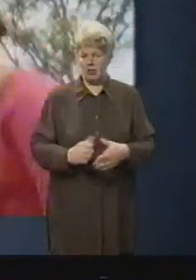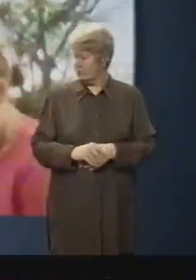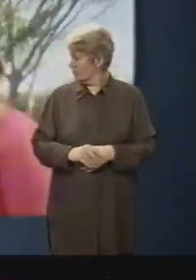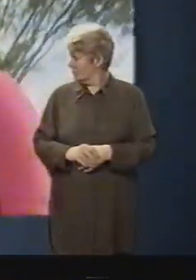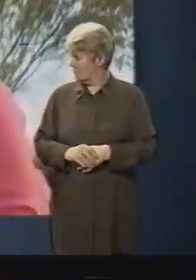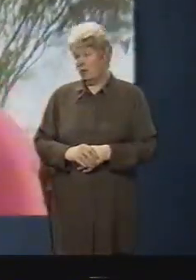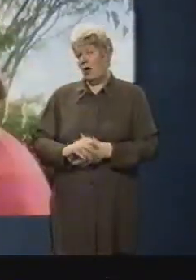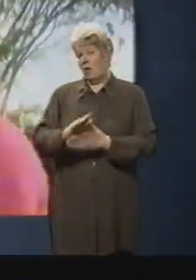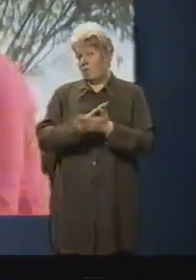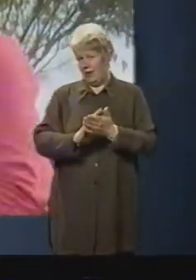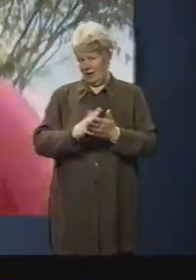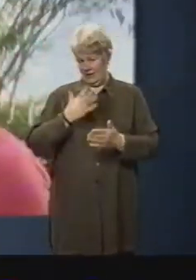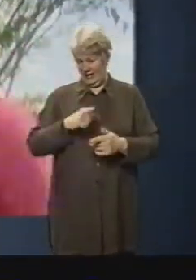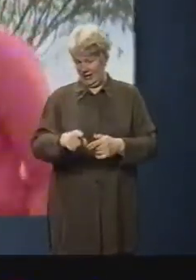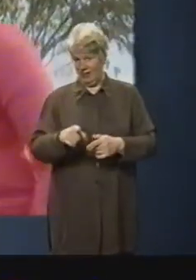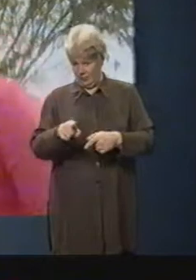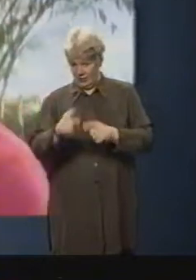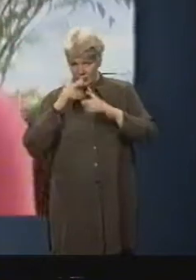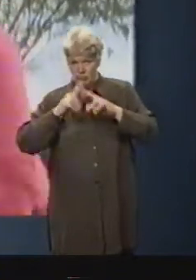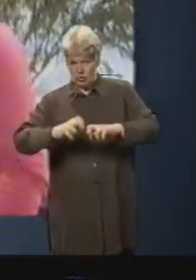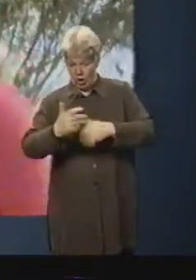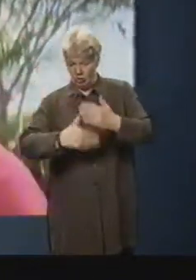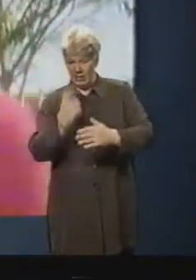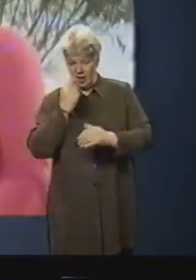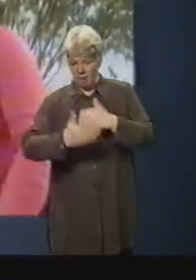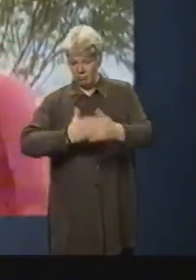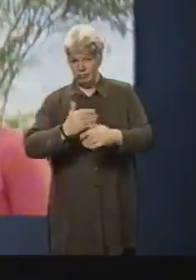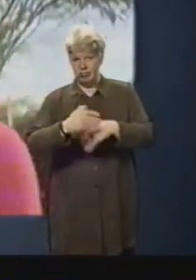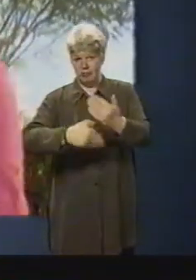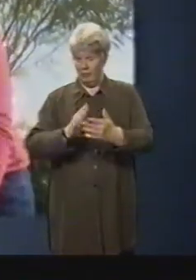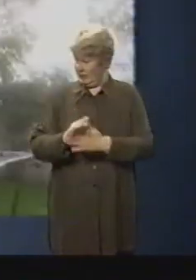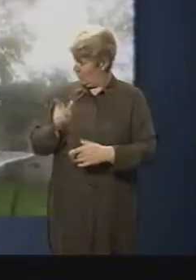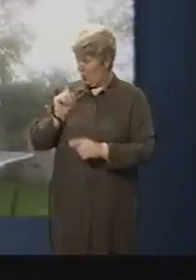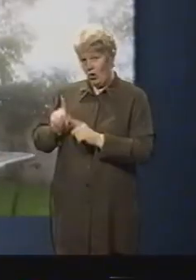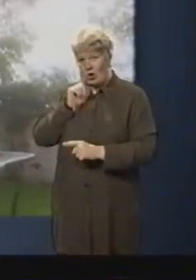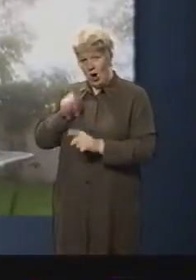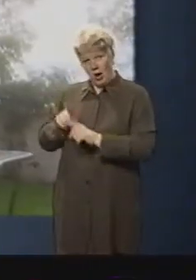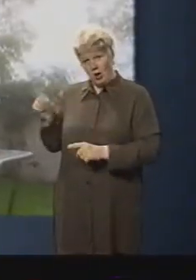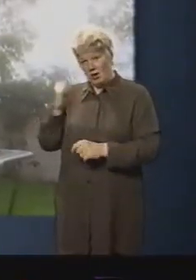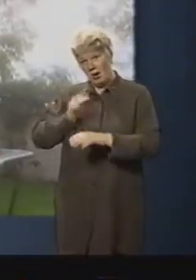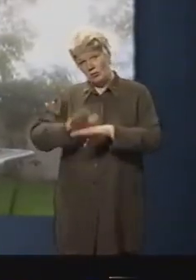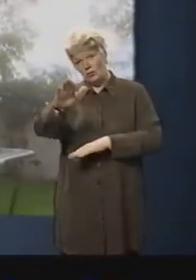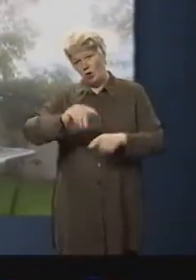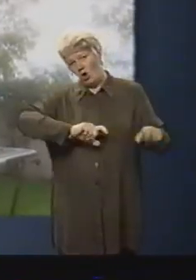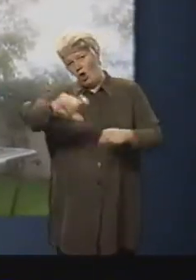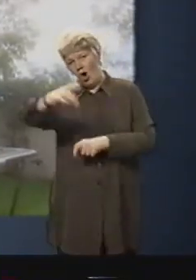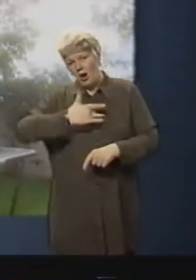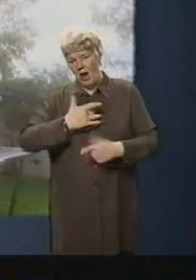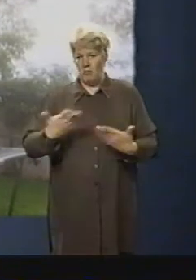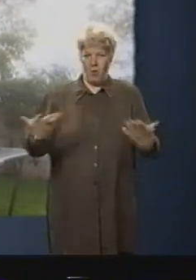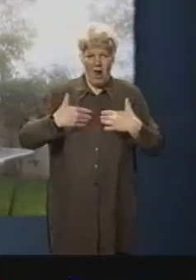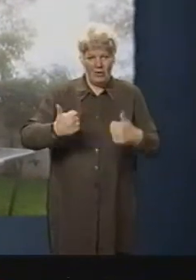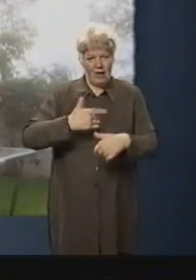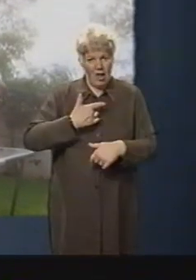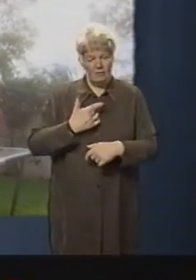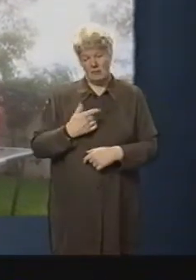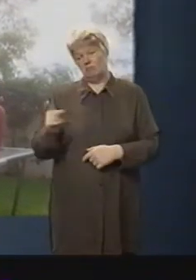is to get the system up and running so people like Alexandra can live a healthier, longer life. The scientists hope that within five to ten